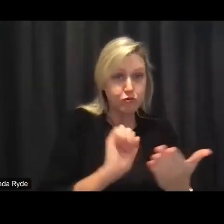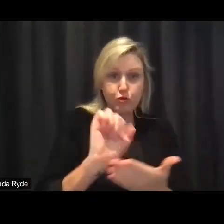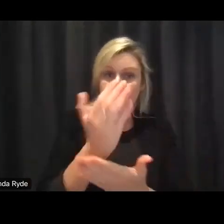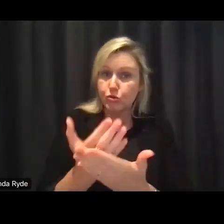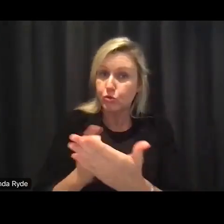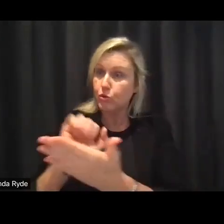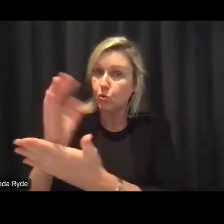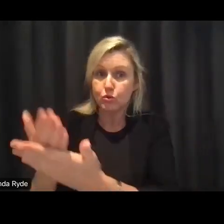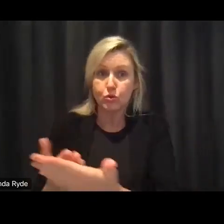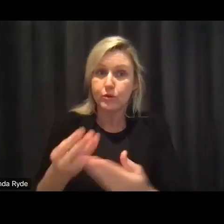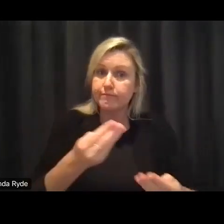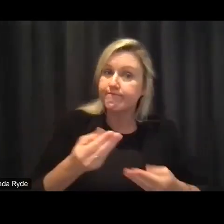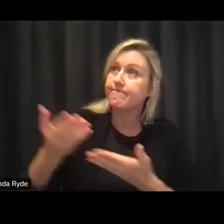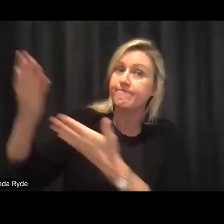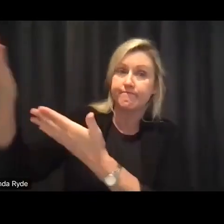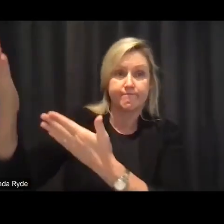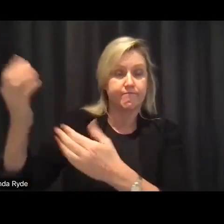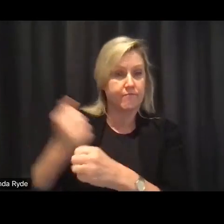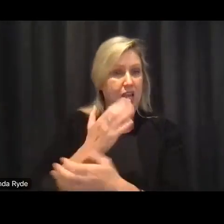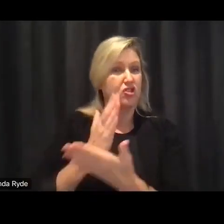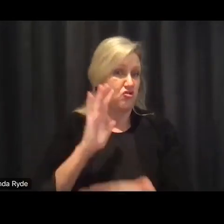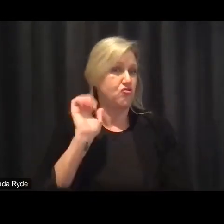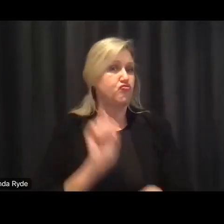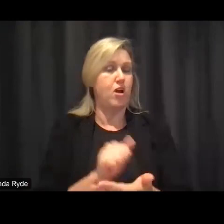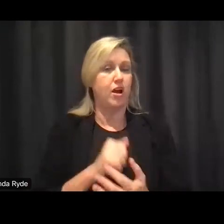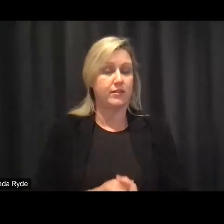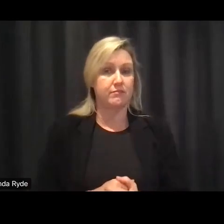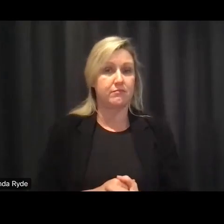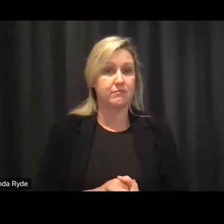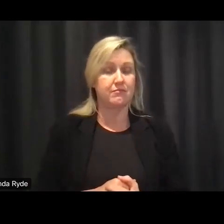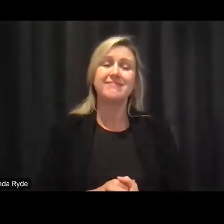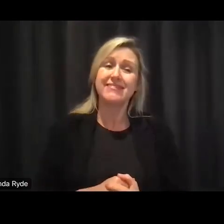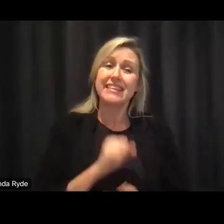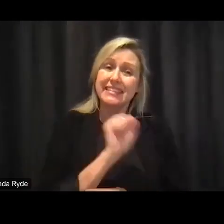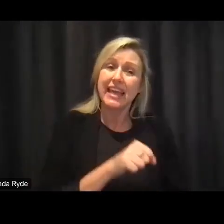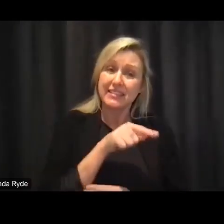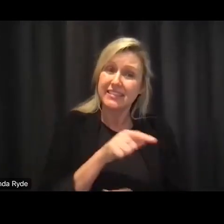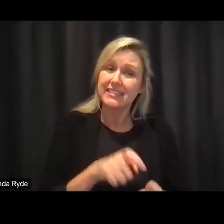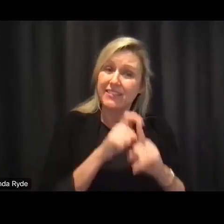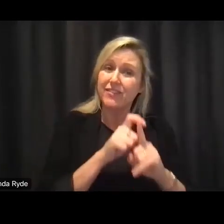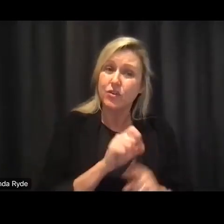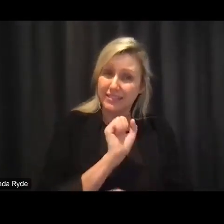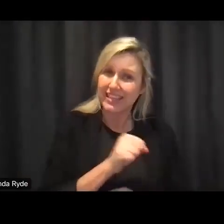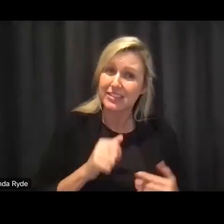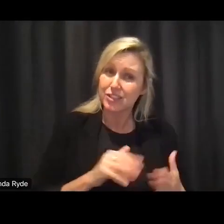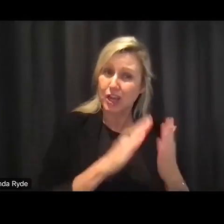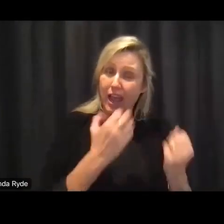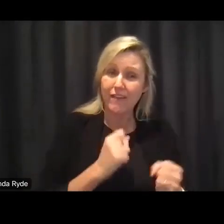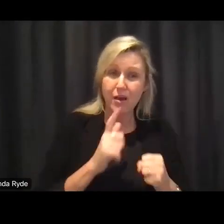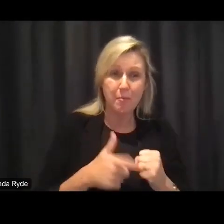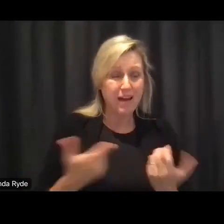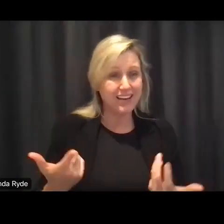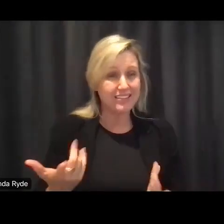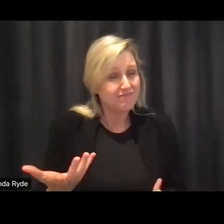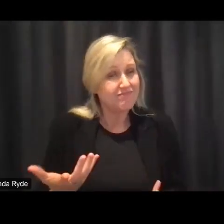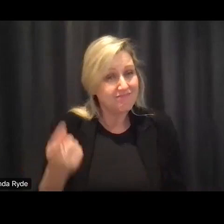because you know it is difficult and challenging but it's not rocket science it's about treating human beings like human beings